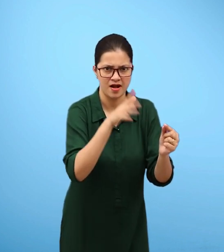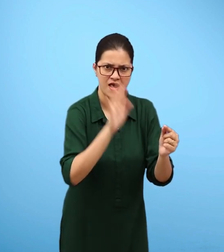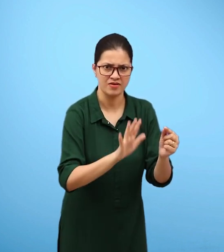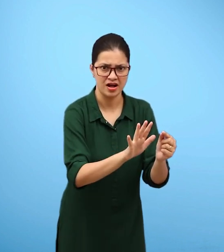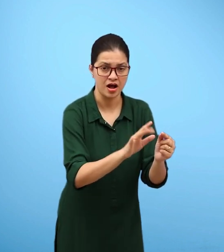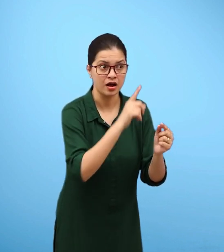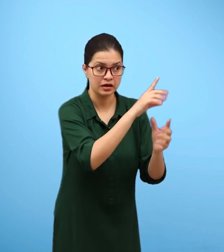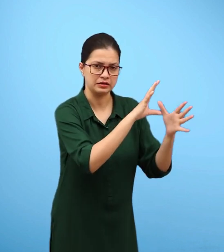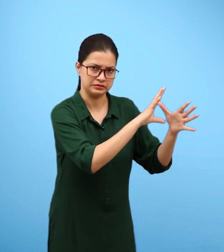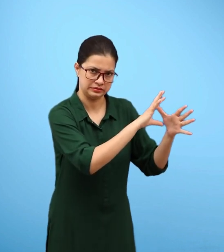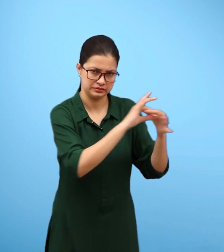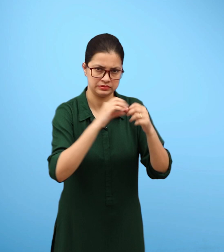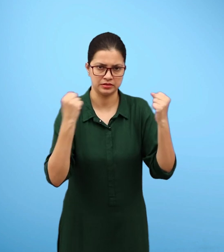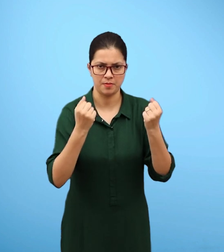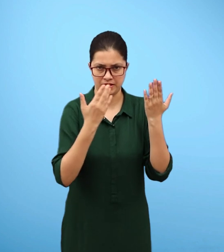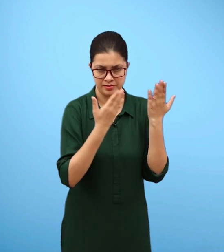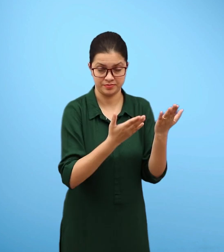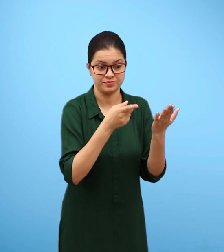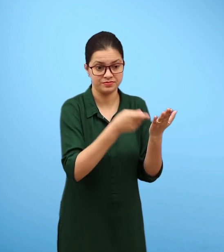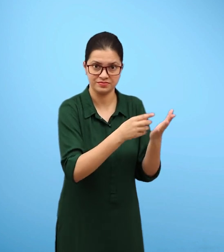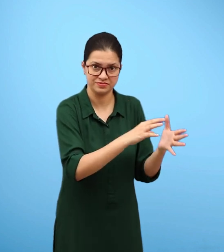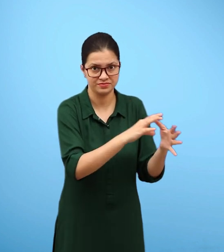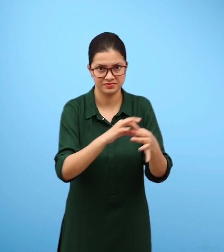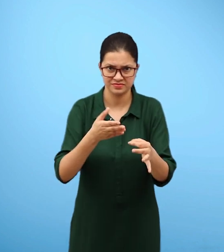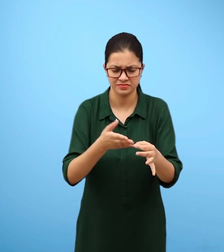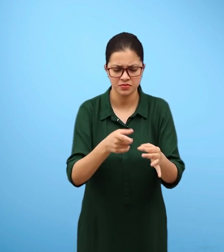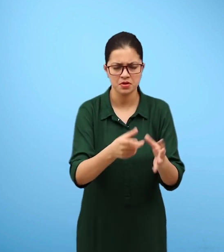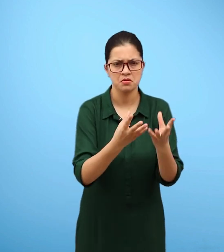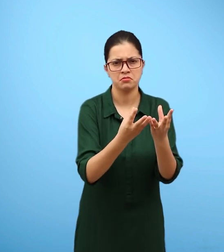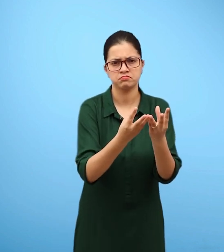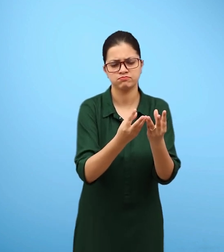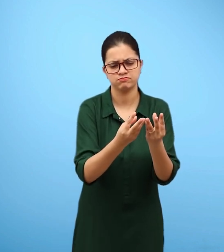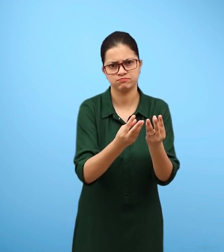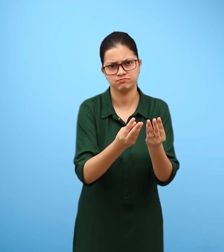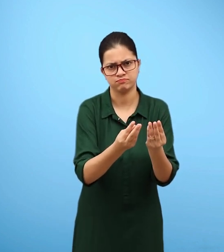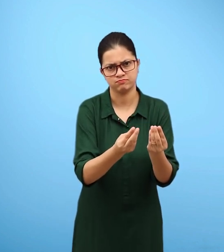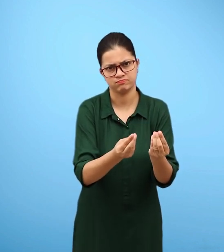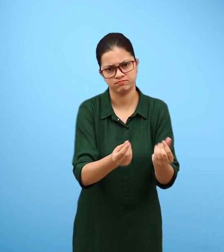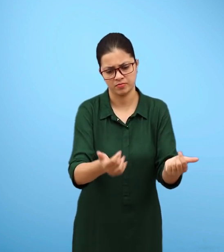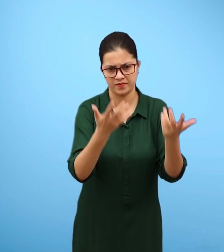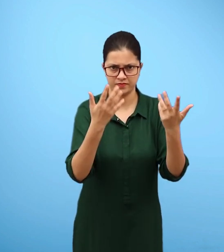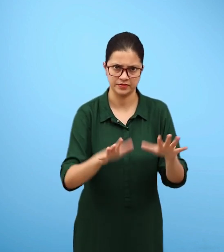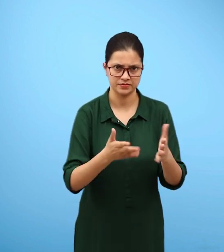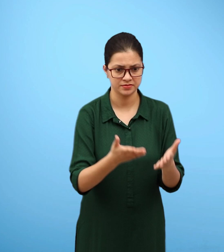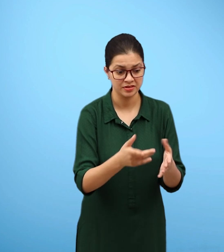also appear if we do this activity by reheating boiled water kept in an airtight bottle?